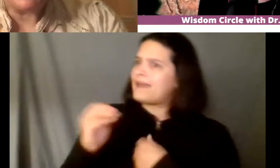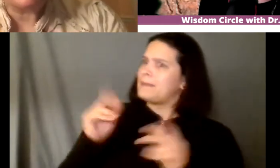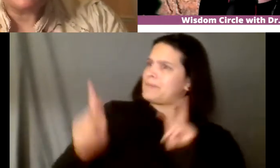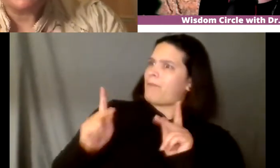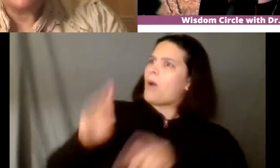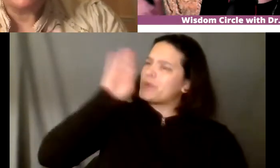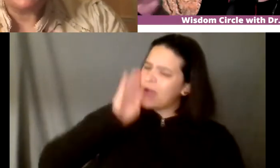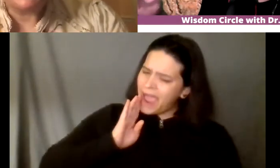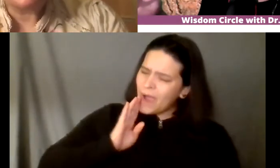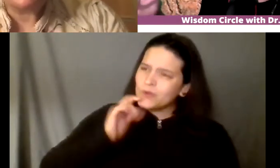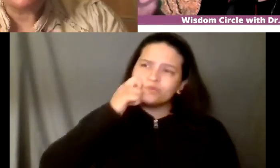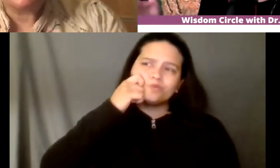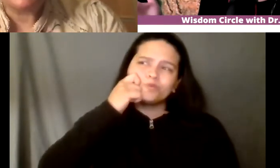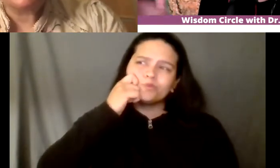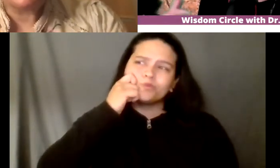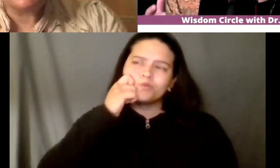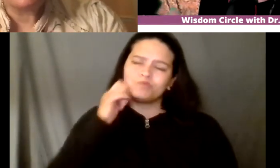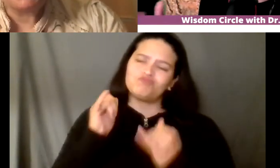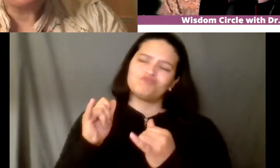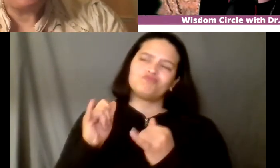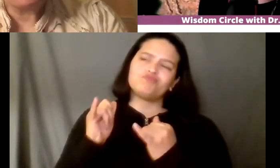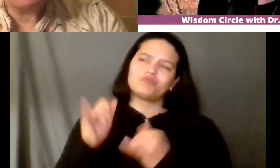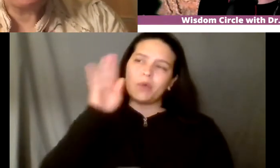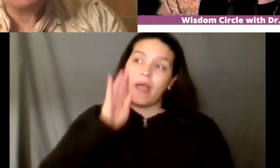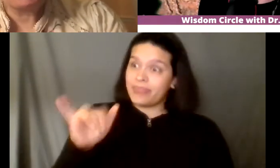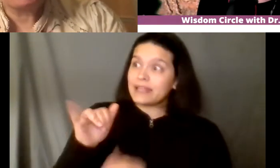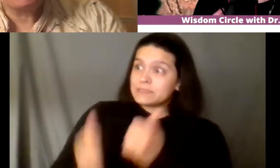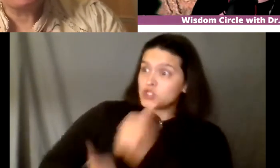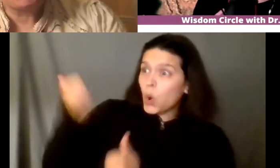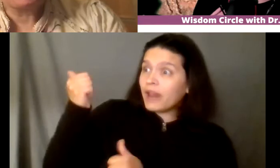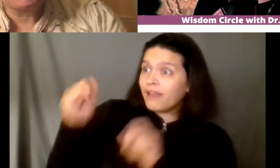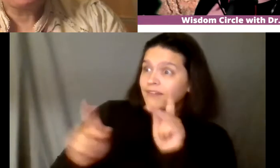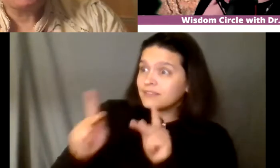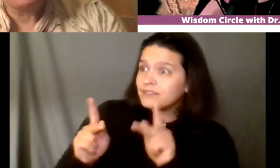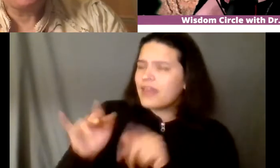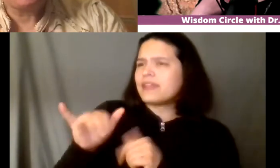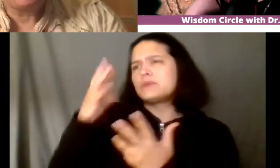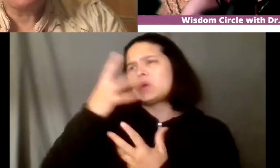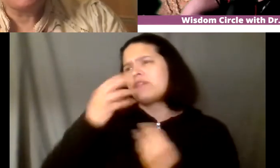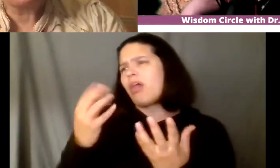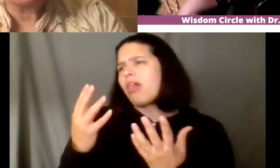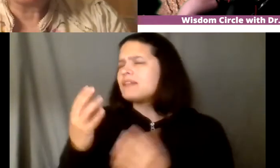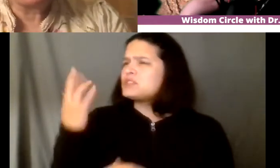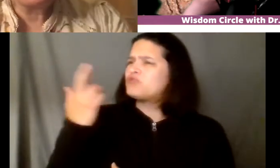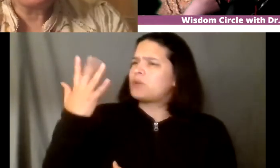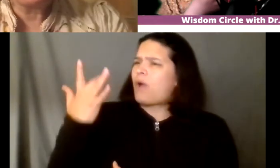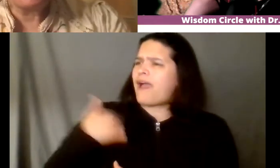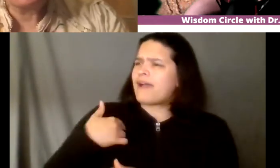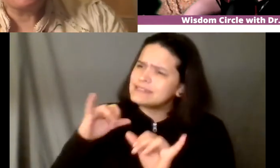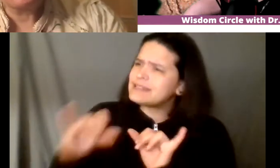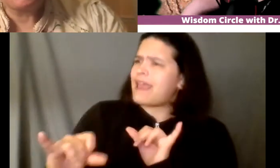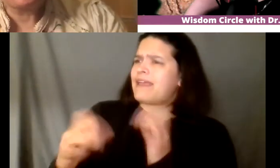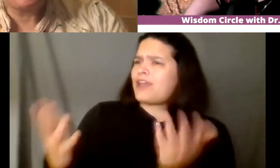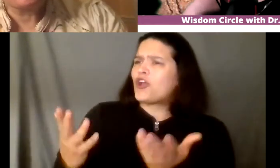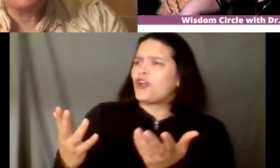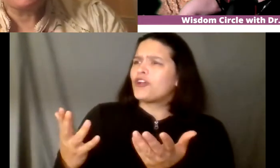southwest it's just that's the majority here in santa fe which is really beautiful why i stay around a lot what i'm curious is to